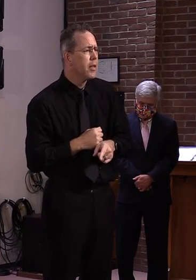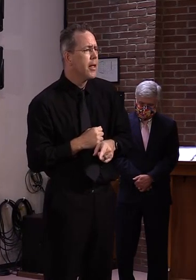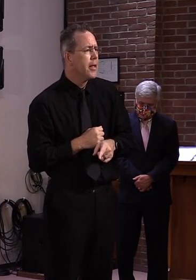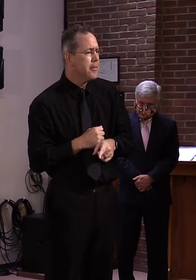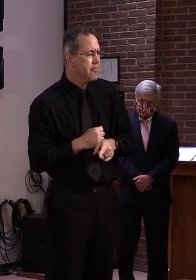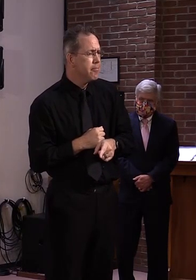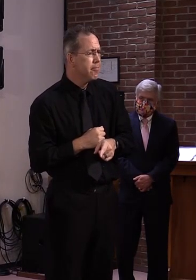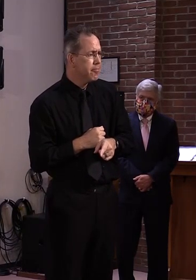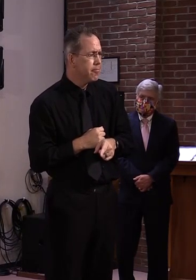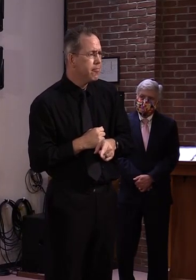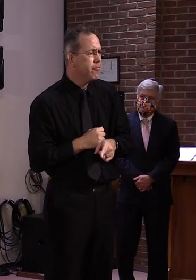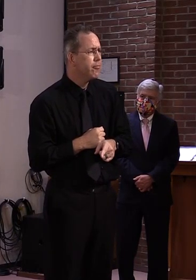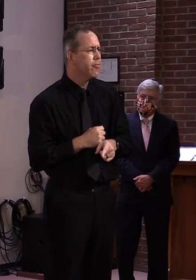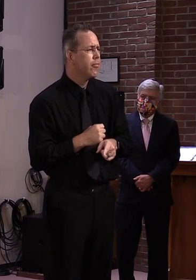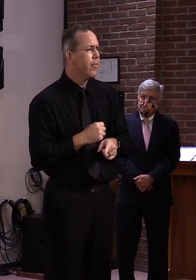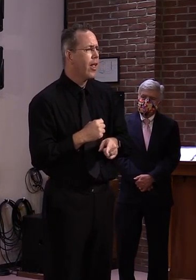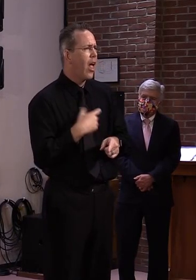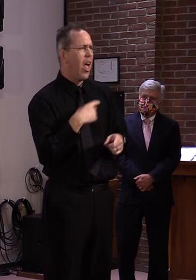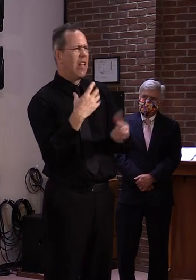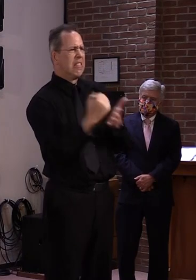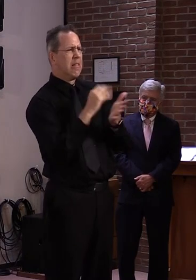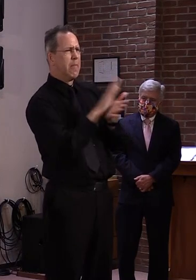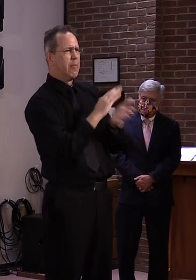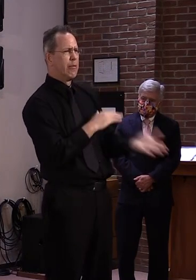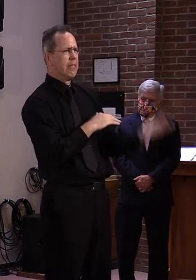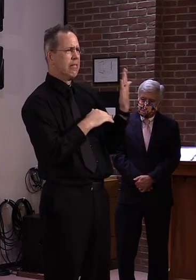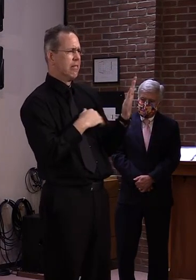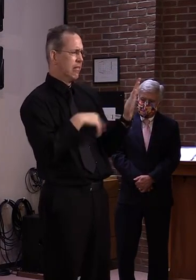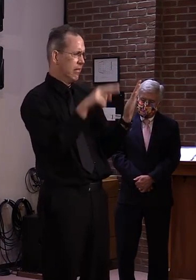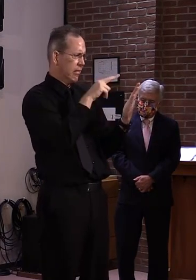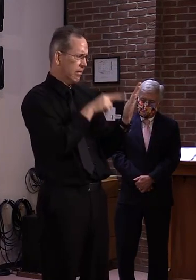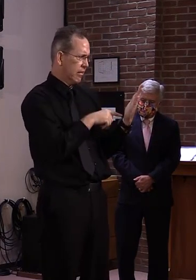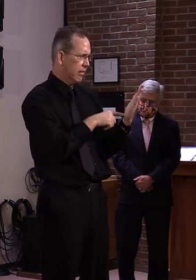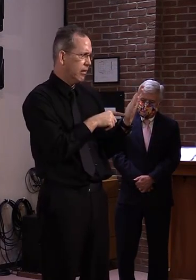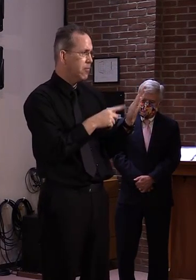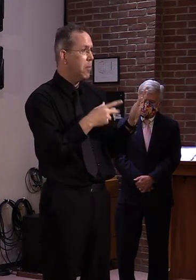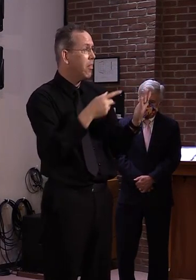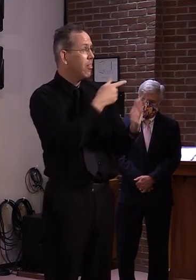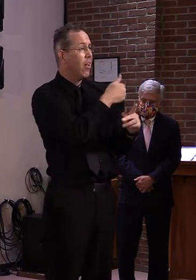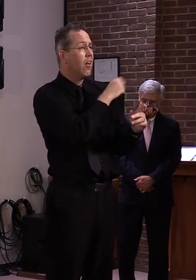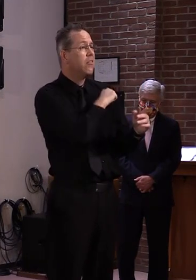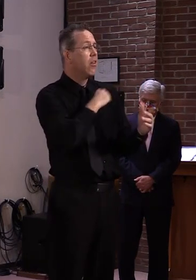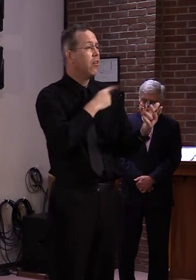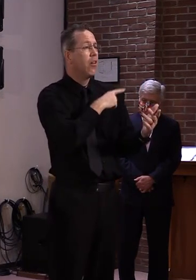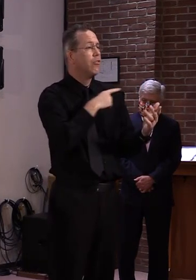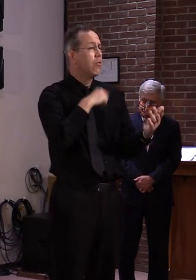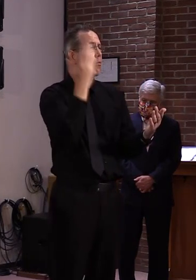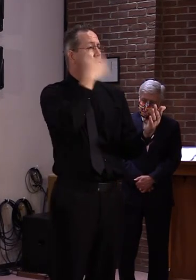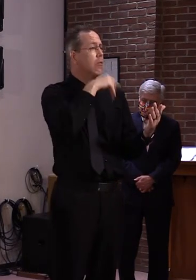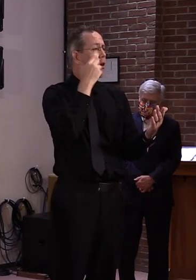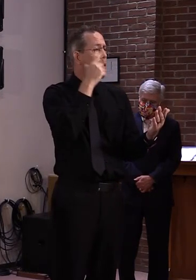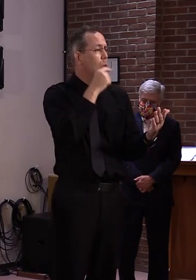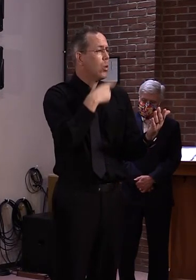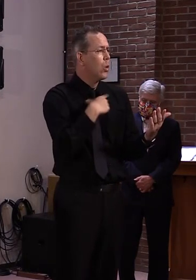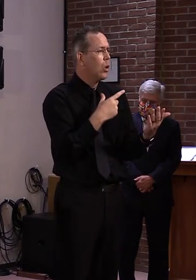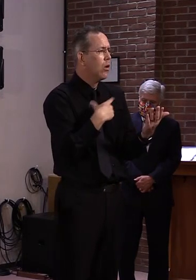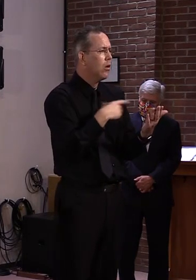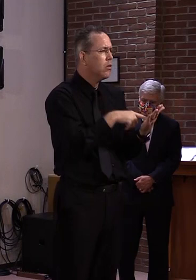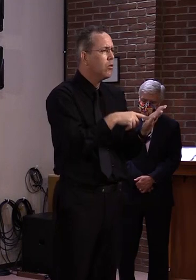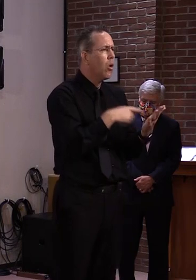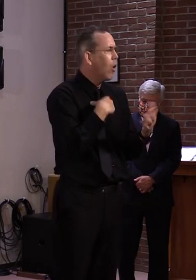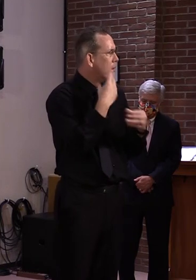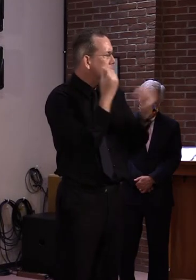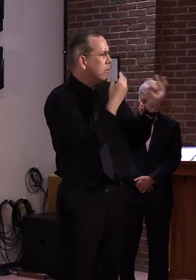of some of that other activity going on. So in my response to him, I did try to lay out the description of the governor did of what has gone on